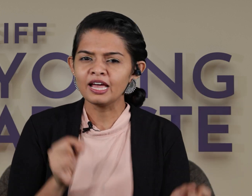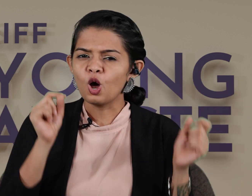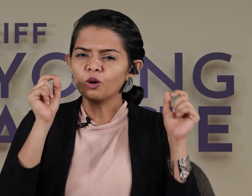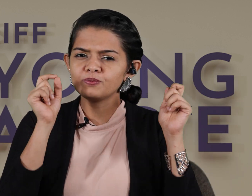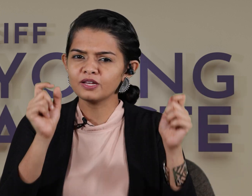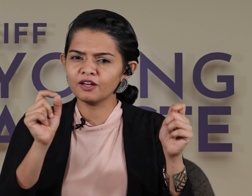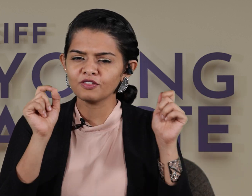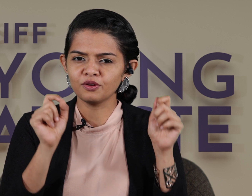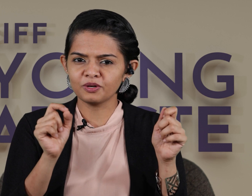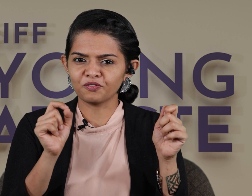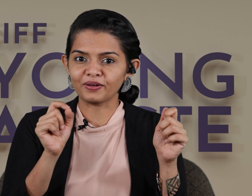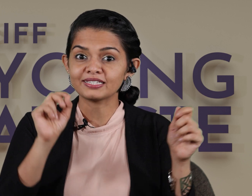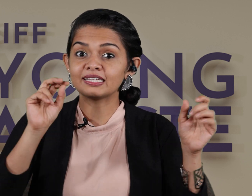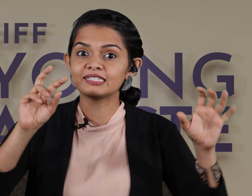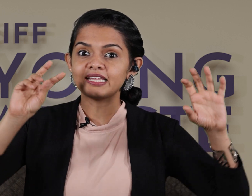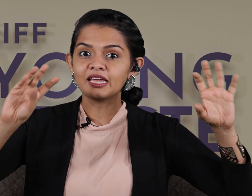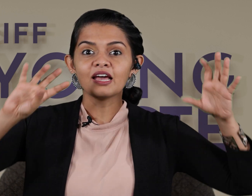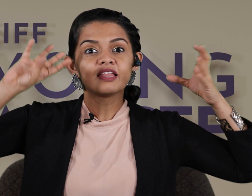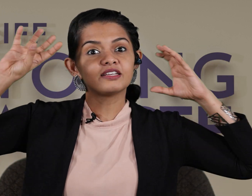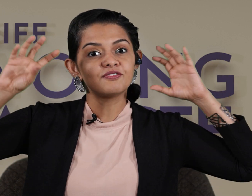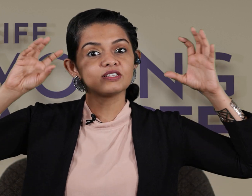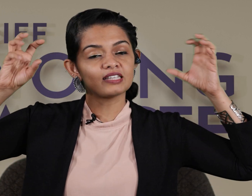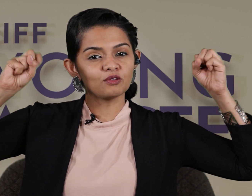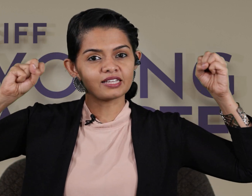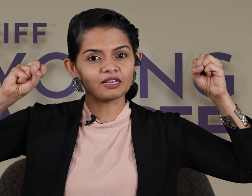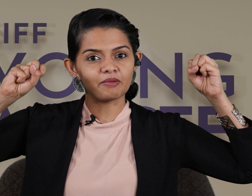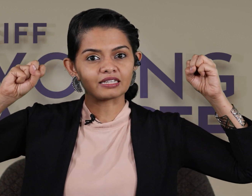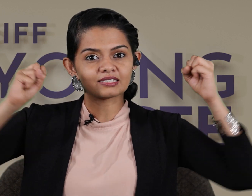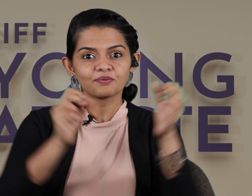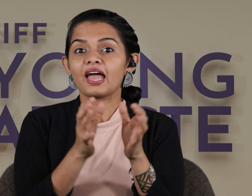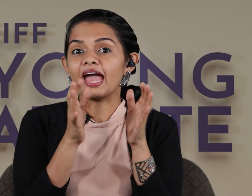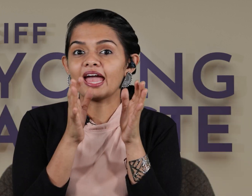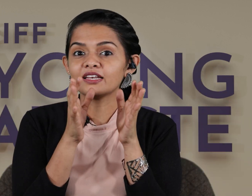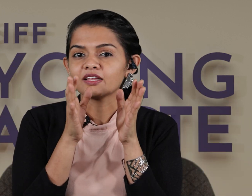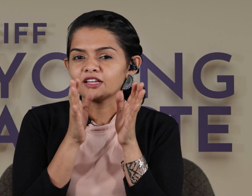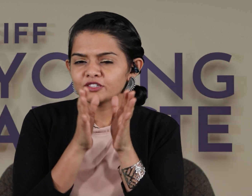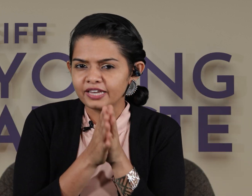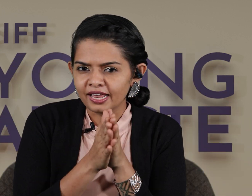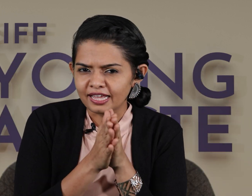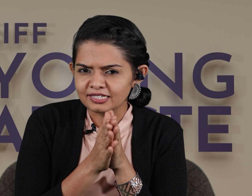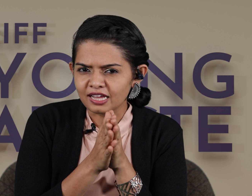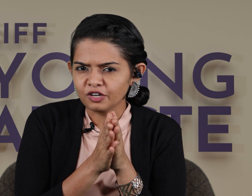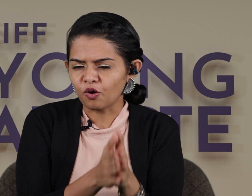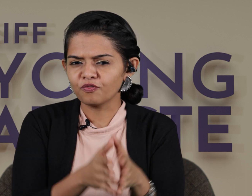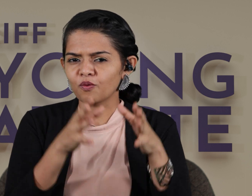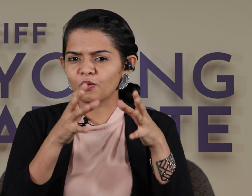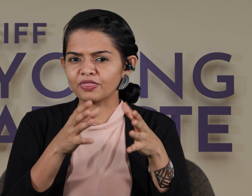observe the human voice and see the different sounds that it makes and today let's start off with